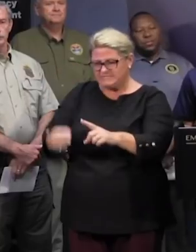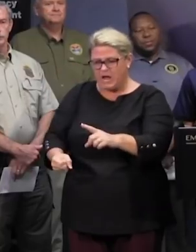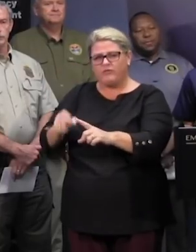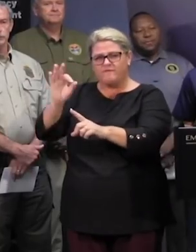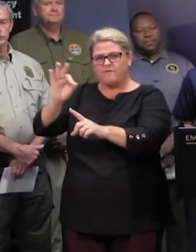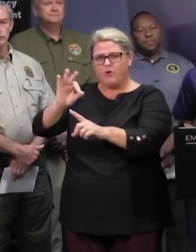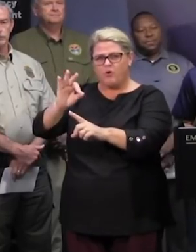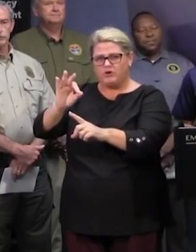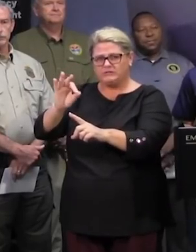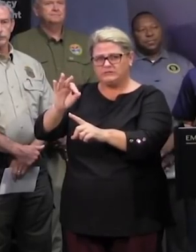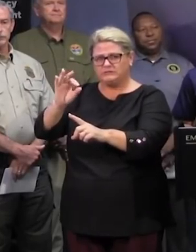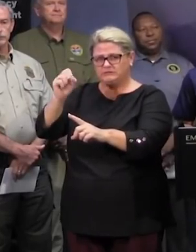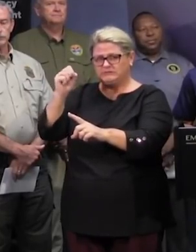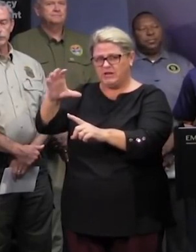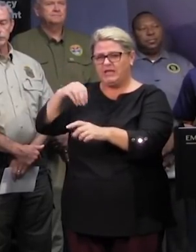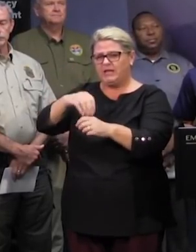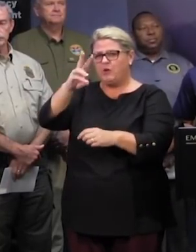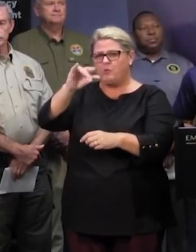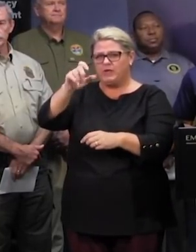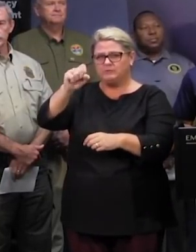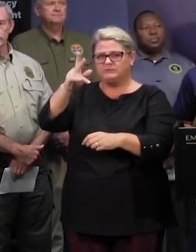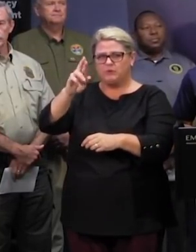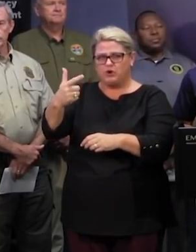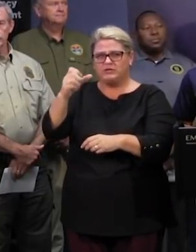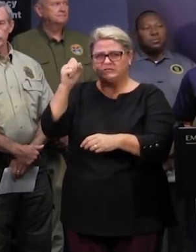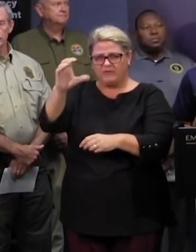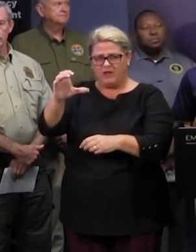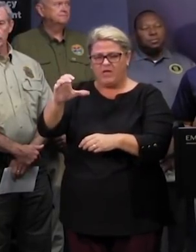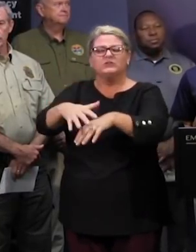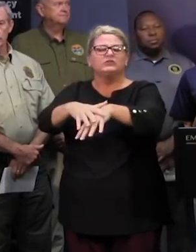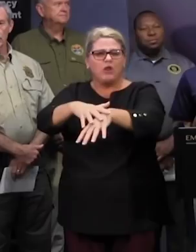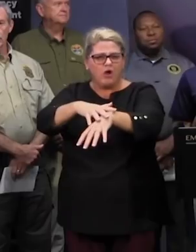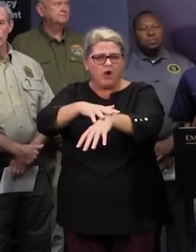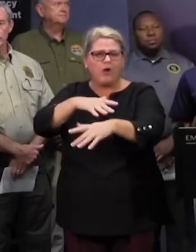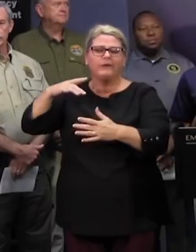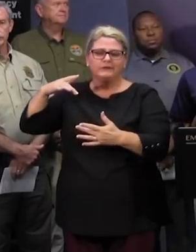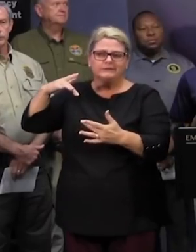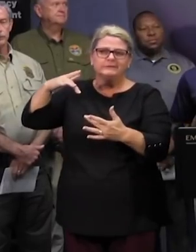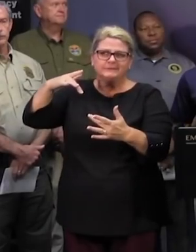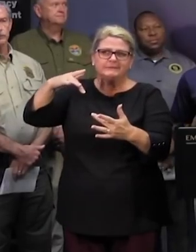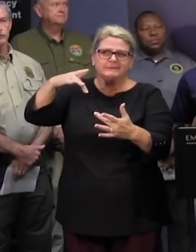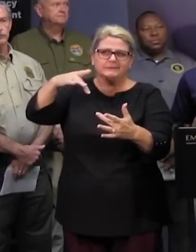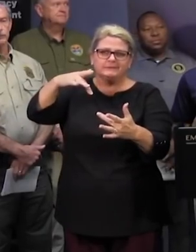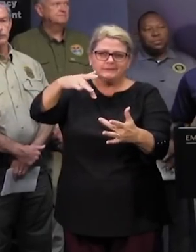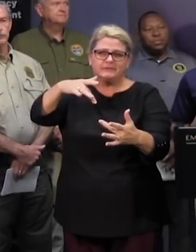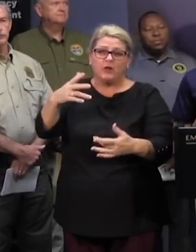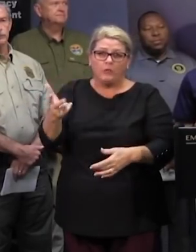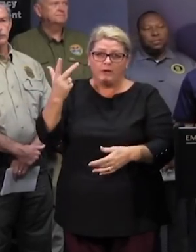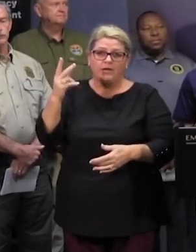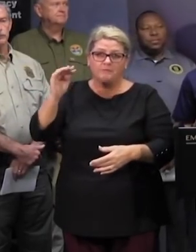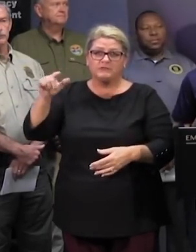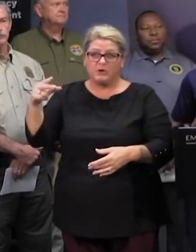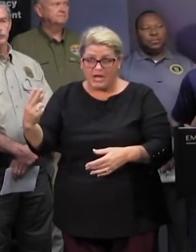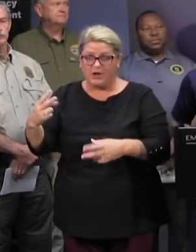south carolina in williamsburg county it's still moving very slowly only to the west at about three miles an hour so it's really been a